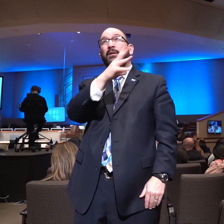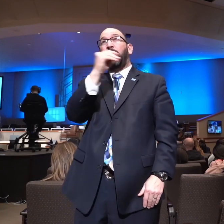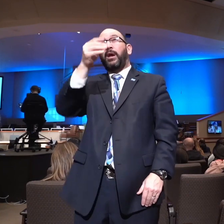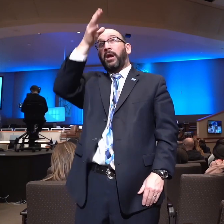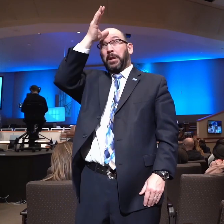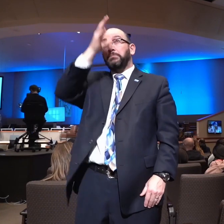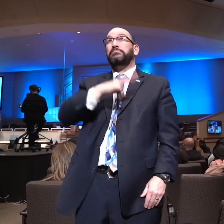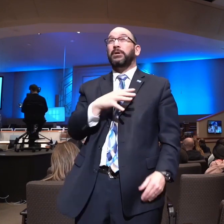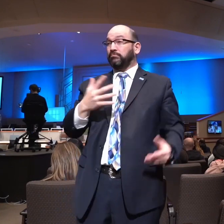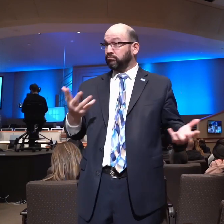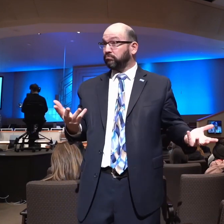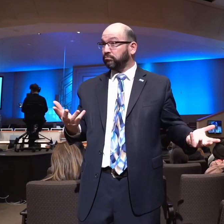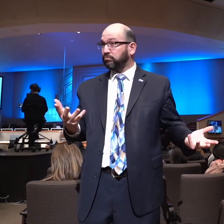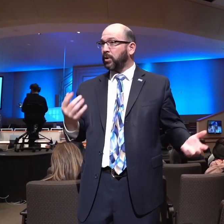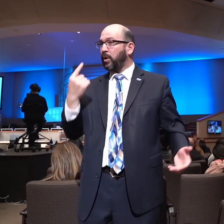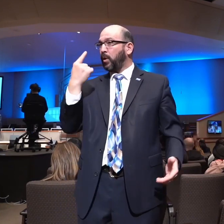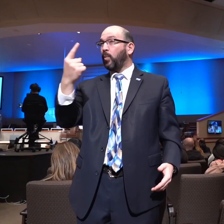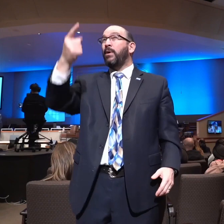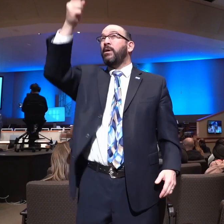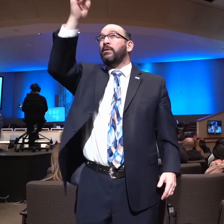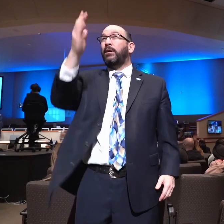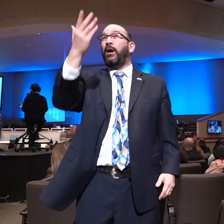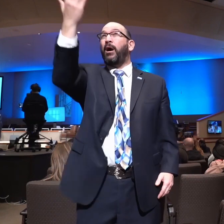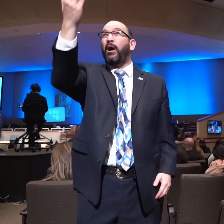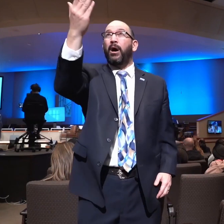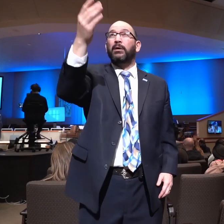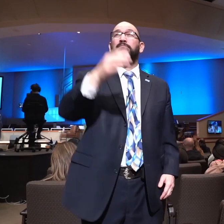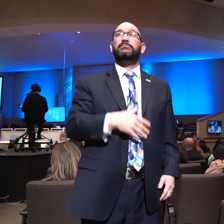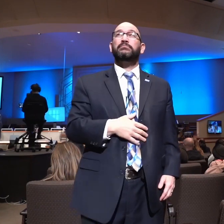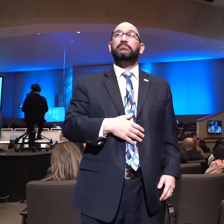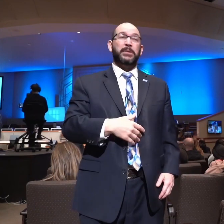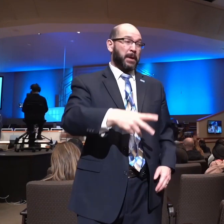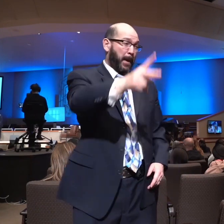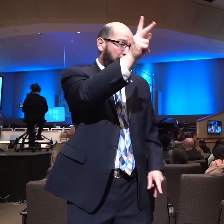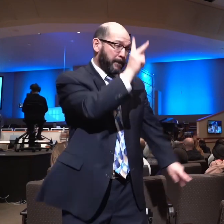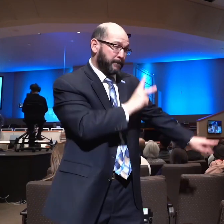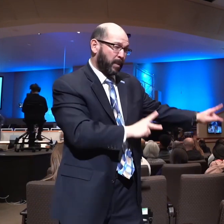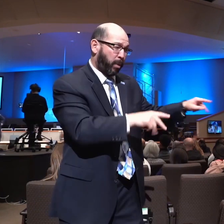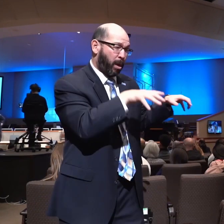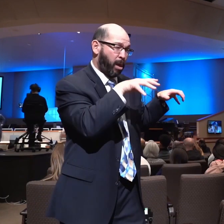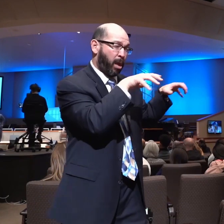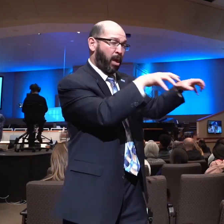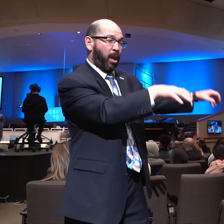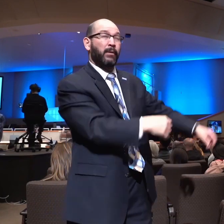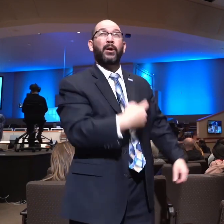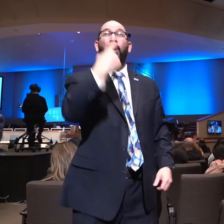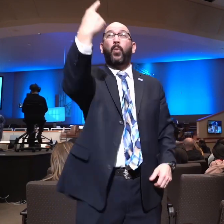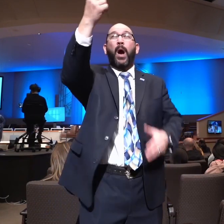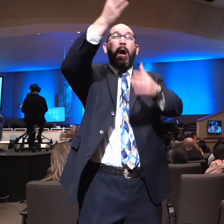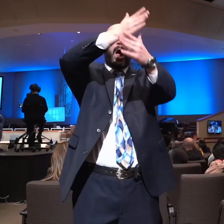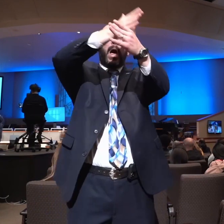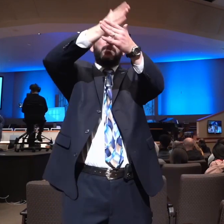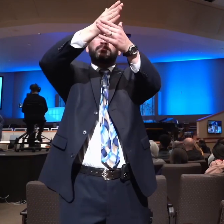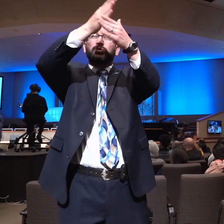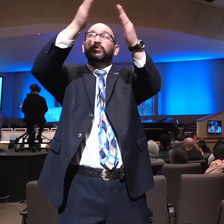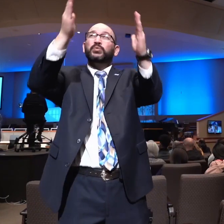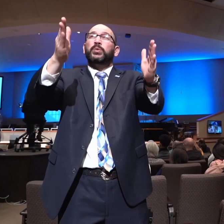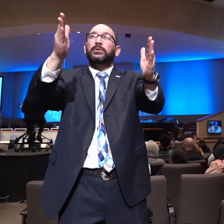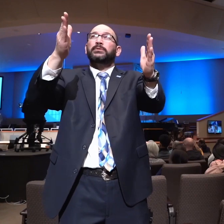flesh. There is one God and there is one mediator between God and men. And notice what it says here in verse 5. The man, Christ Jesus. Speaking